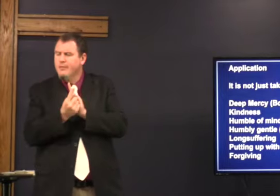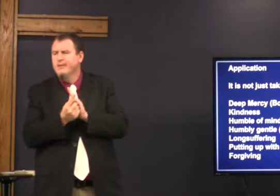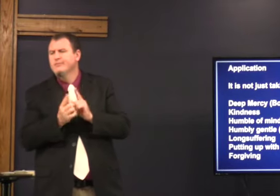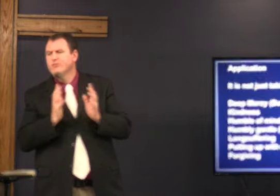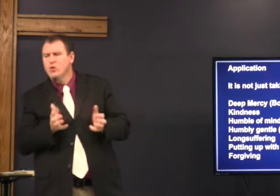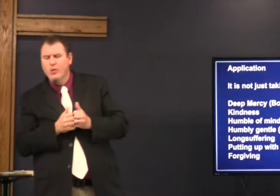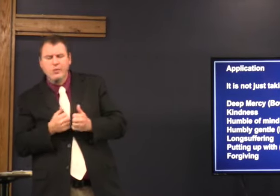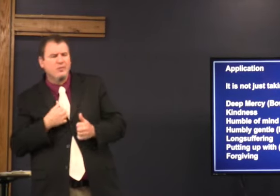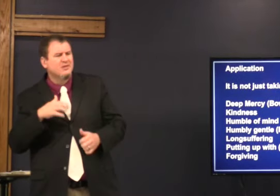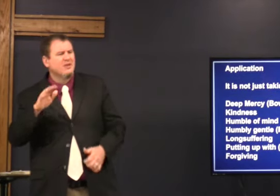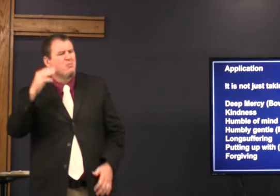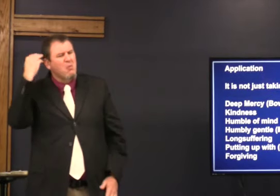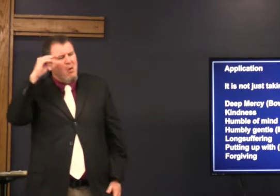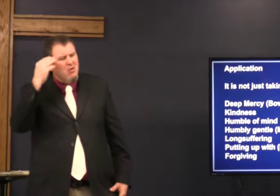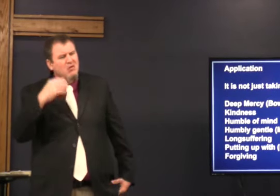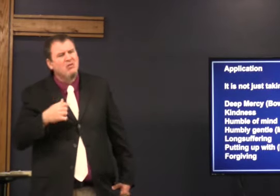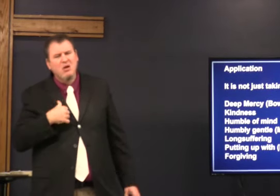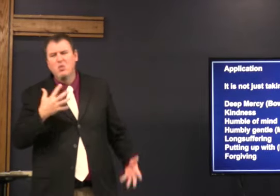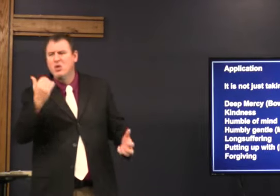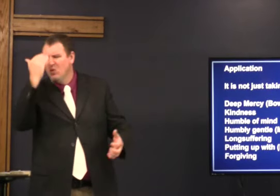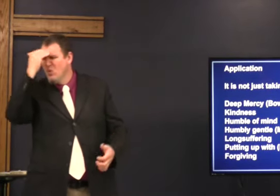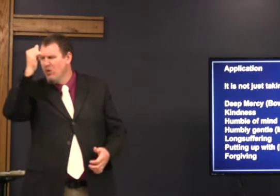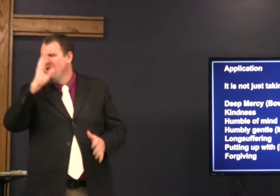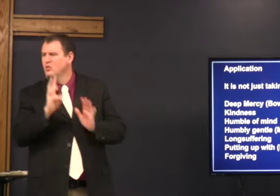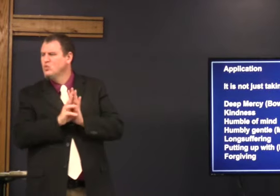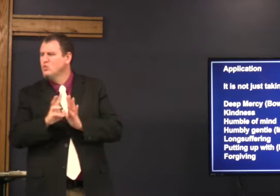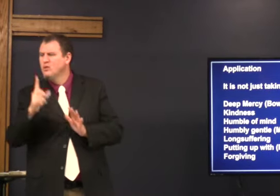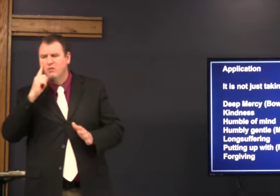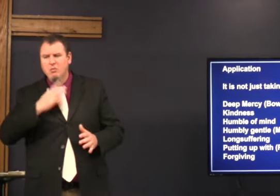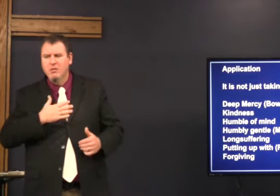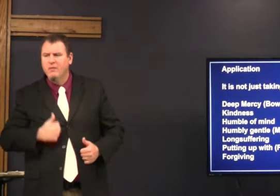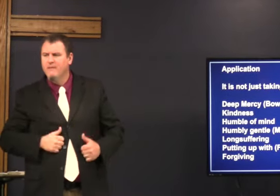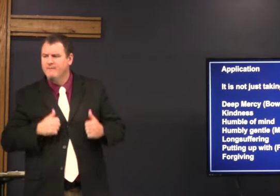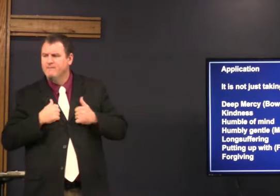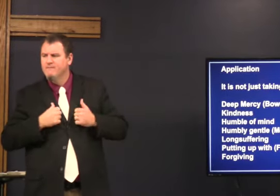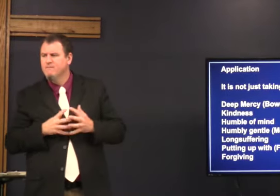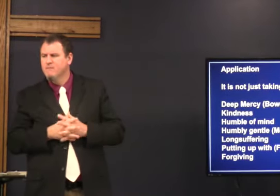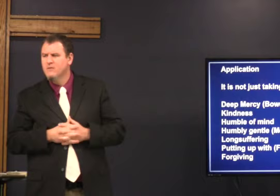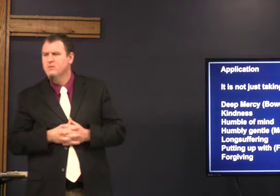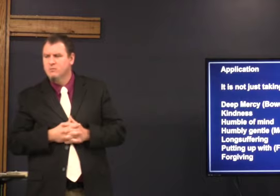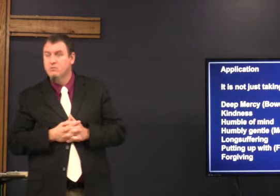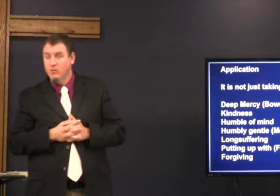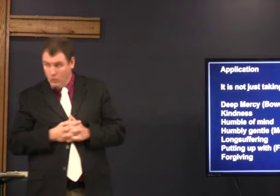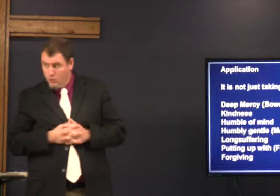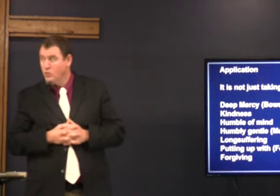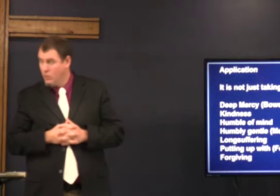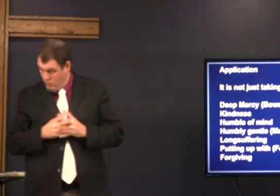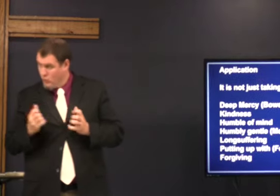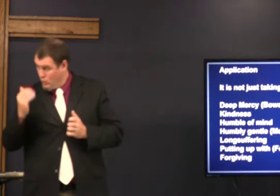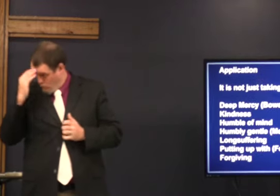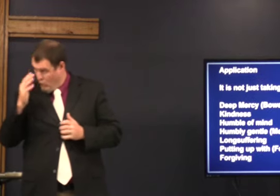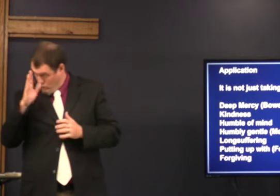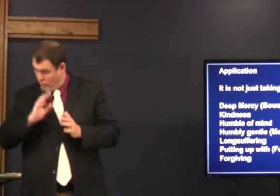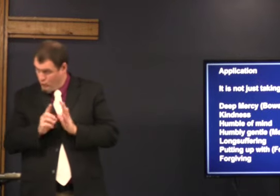and I have people who come to me and want to talk to me and say Mark I want to know God's will for my life oh